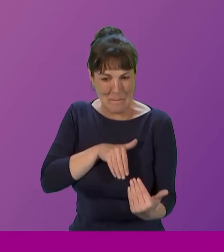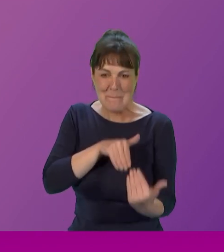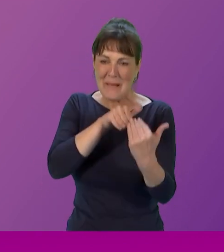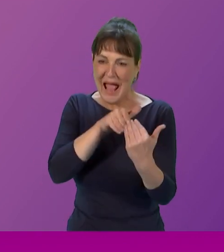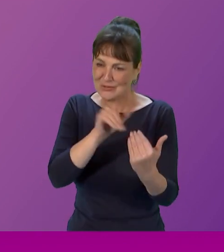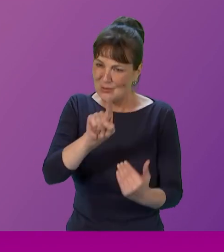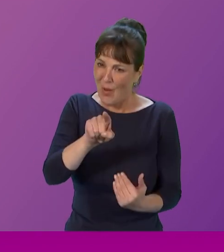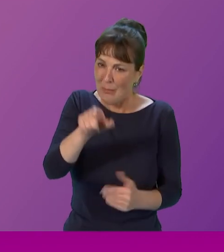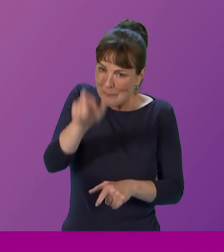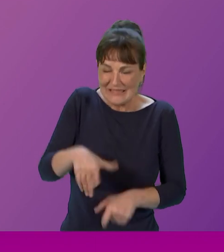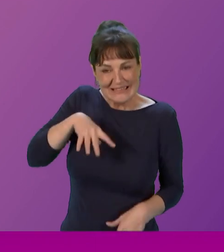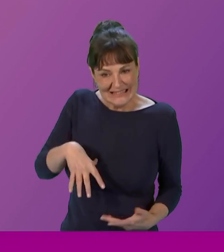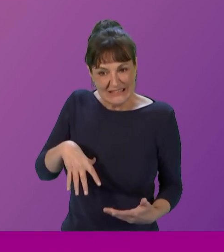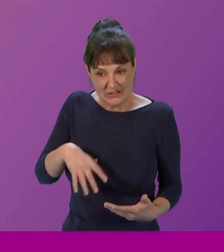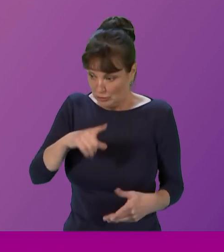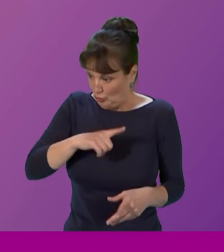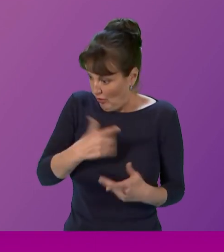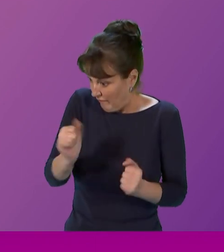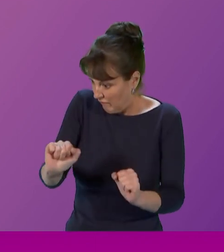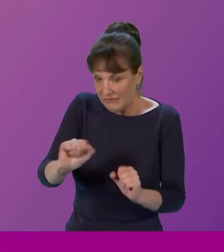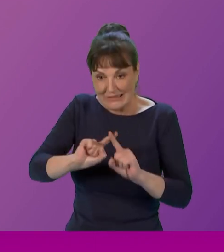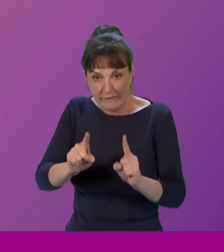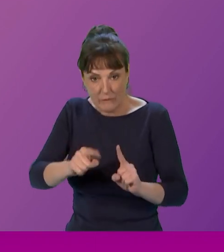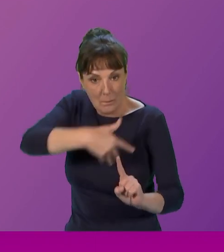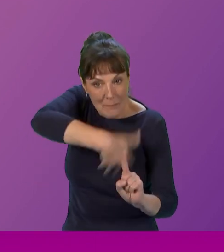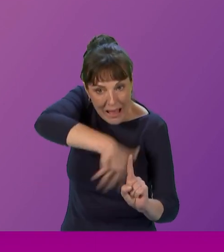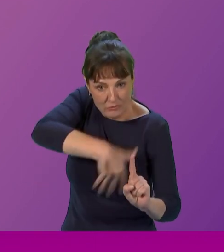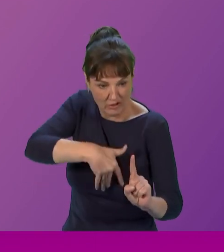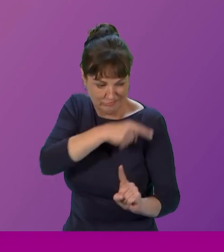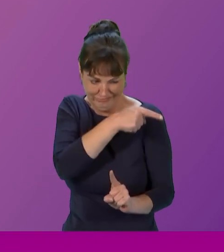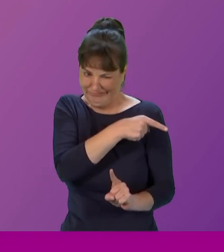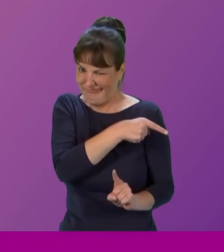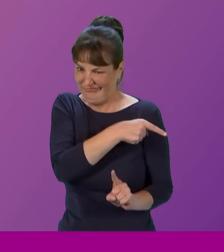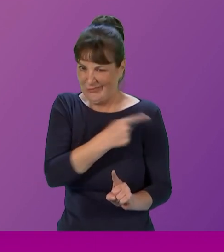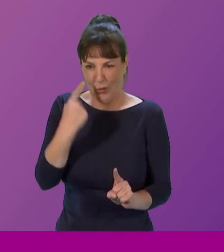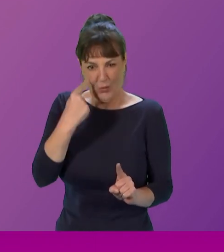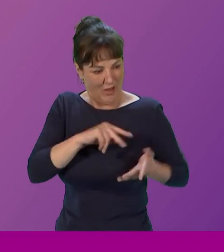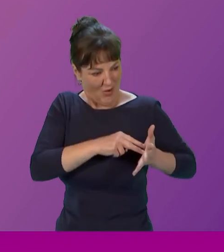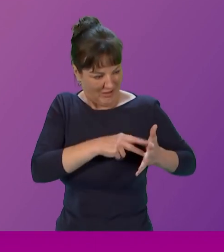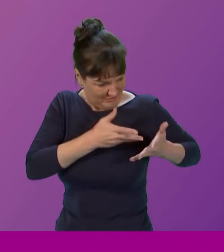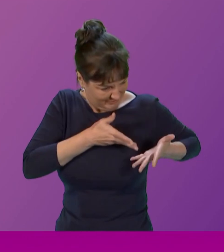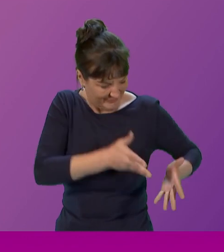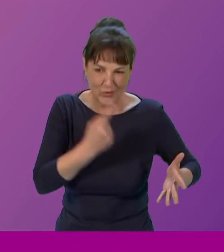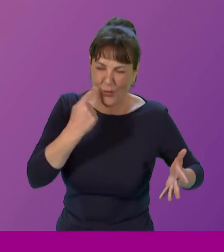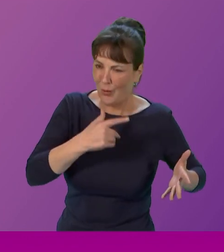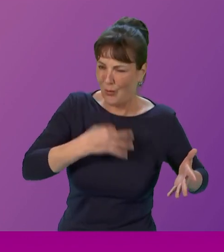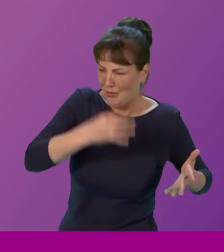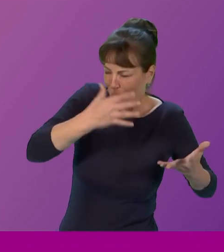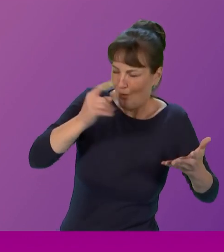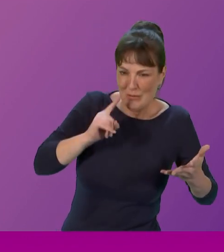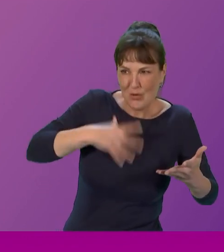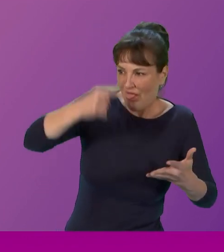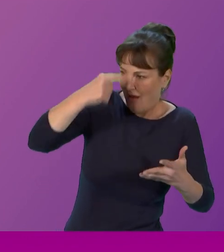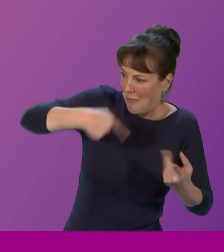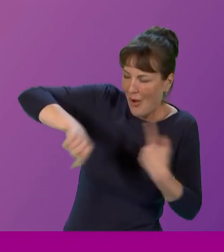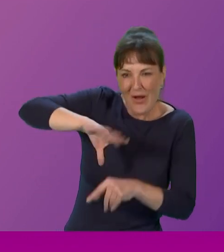different communities. And I think we have to look at that to make sure that the services are there. And I know women's aid do work